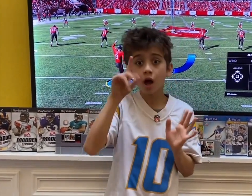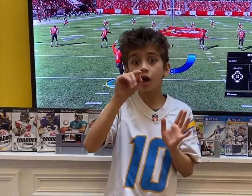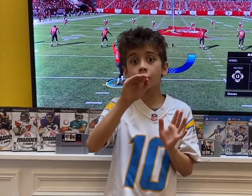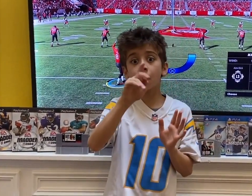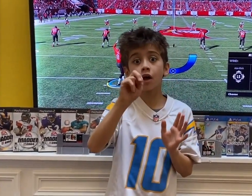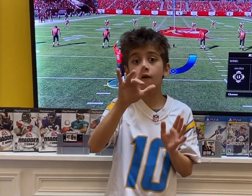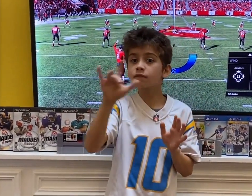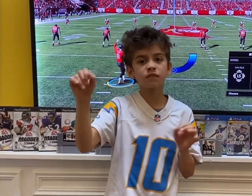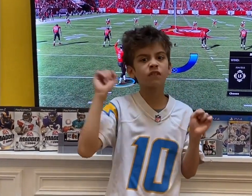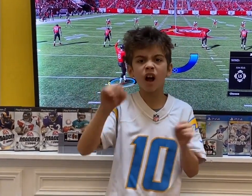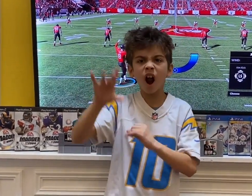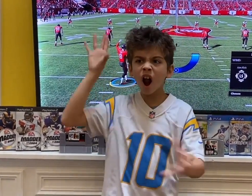as 1900.